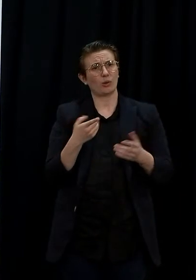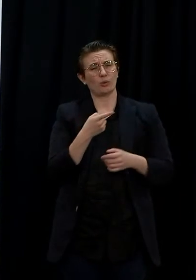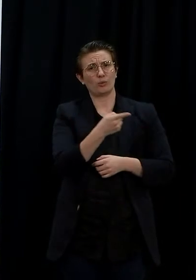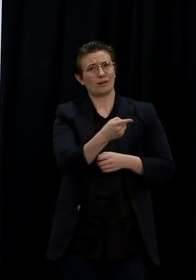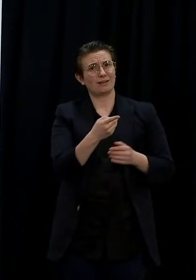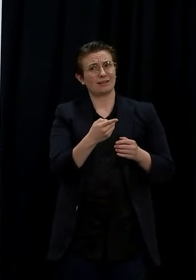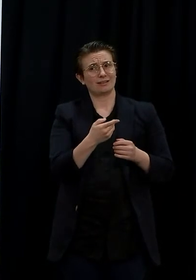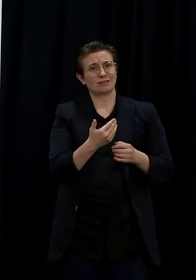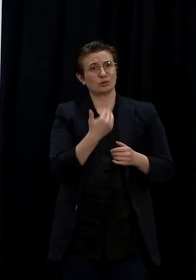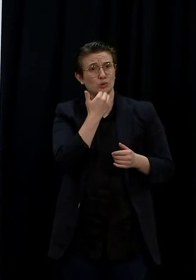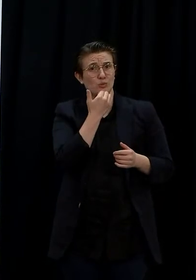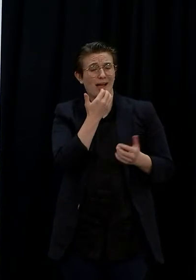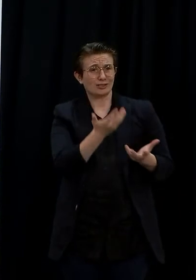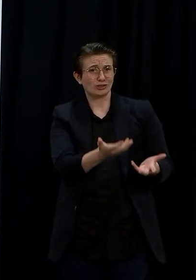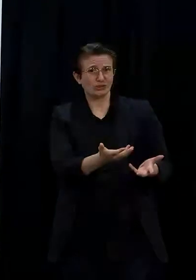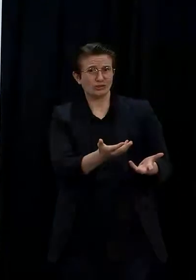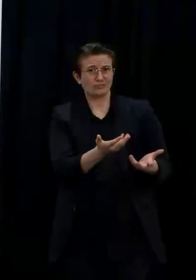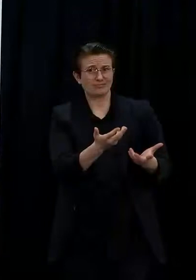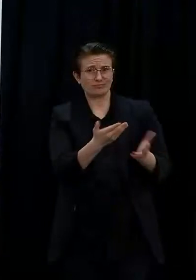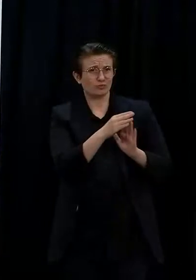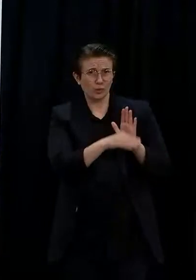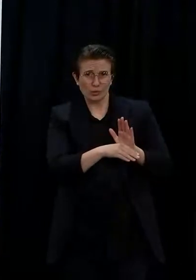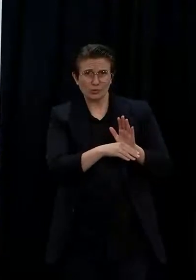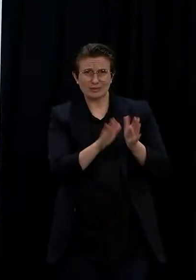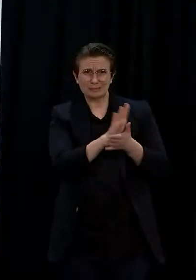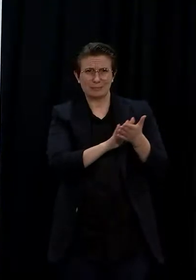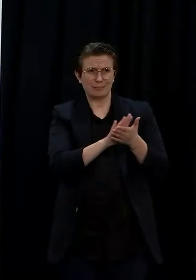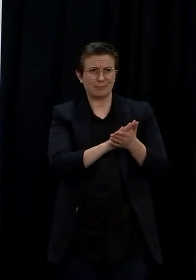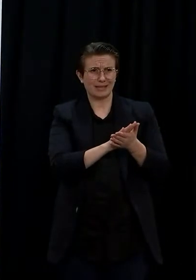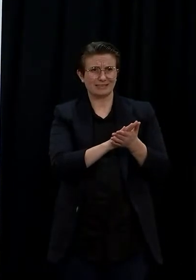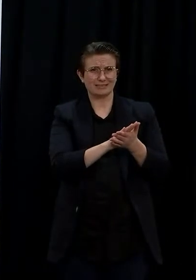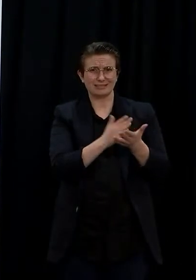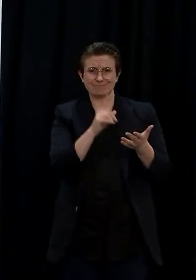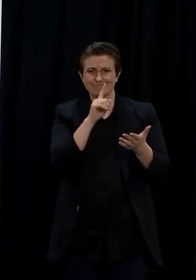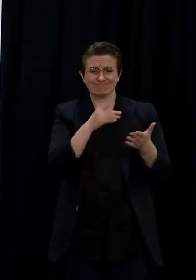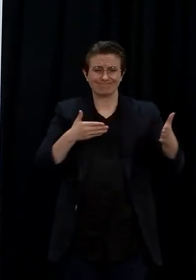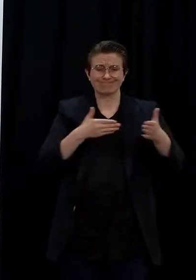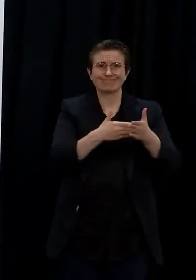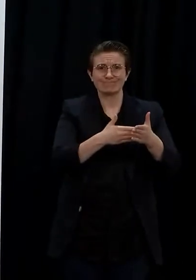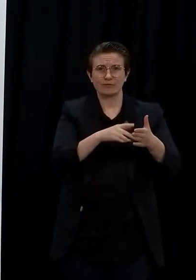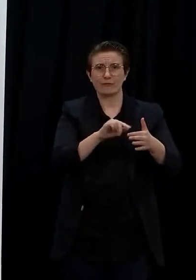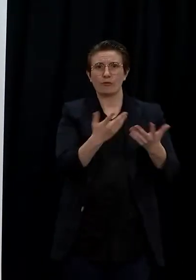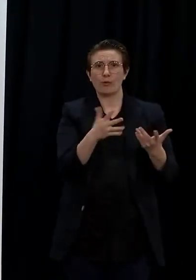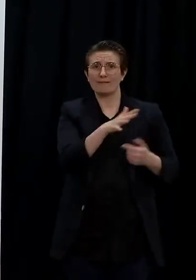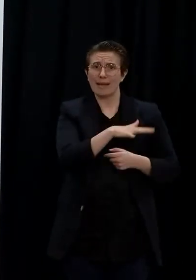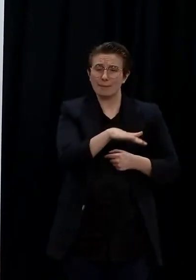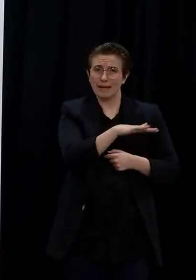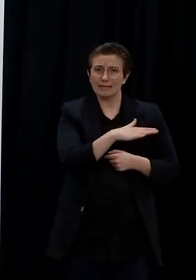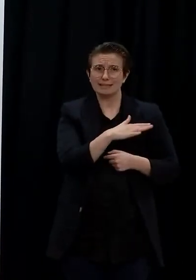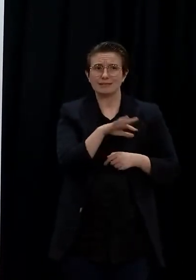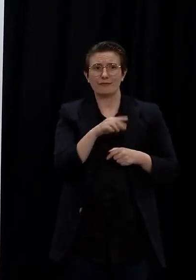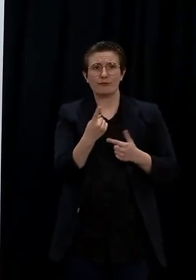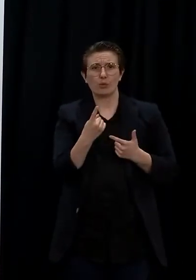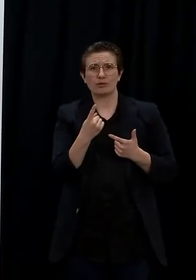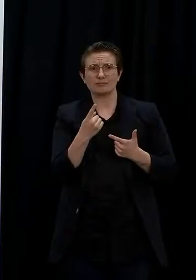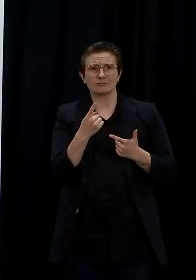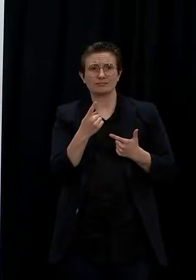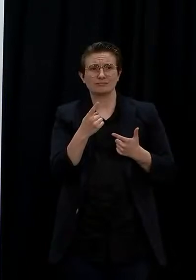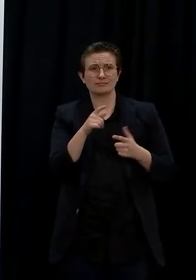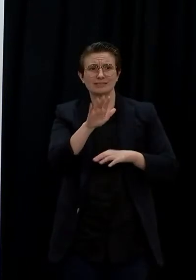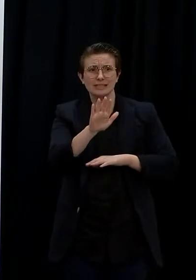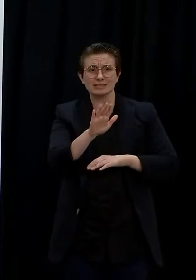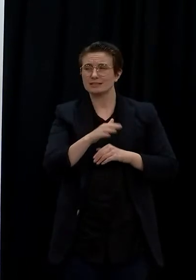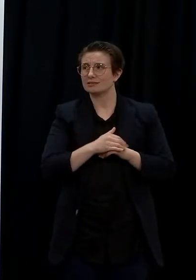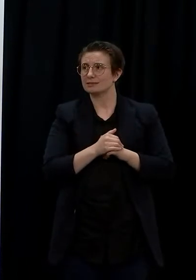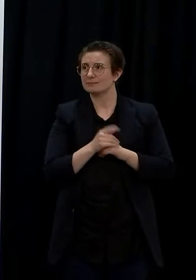run a facility? No, that's been a long-standing issue around access to our MIQ. You use the word citizen, so I assume, therefore,